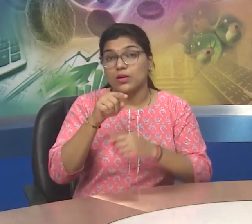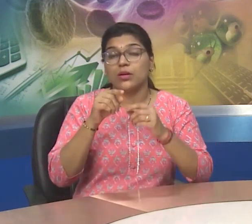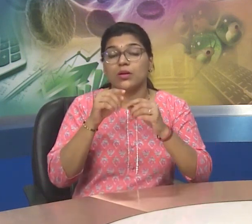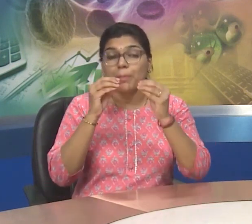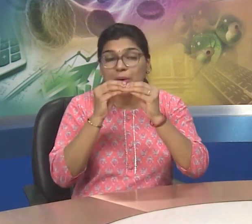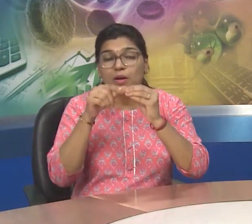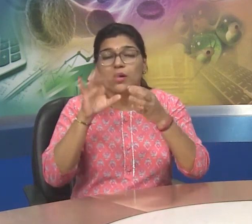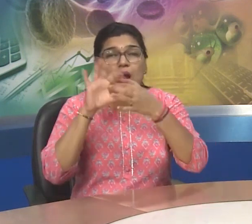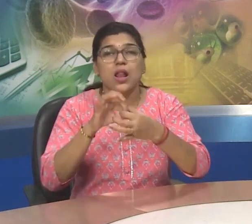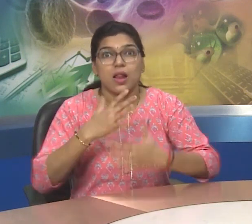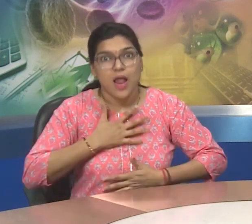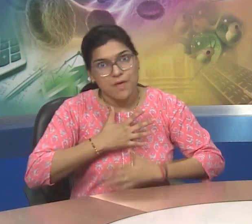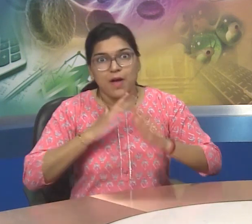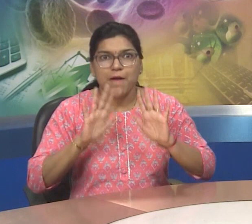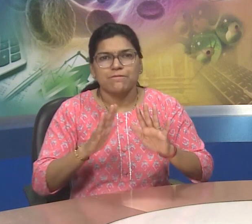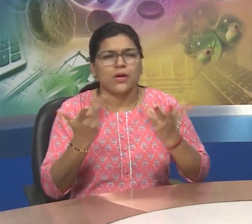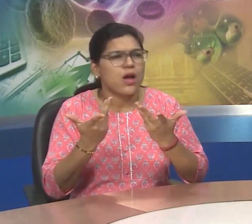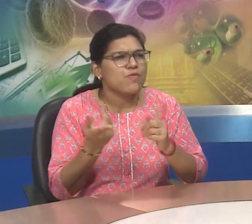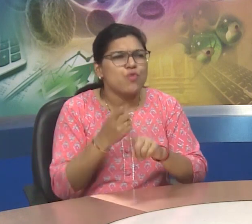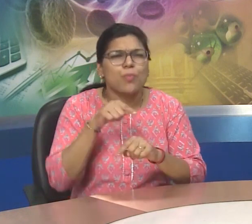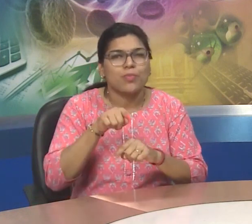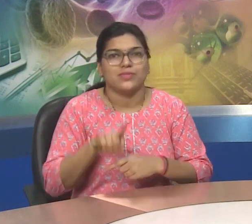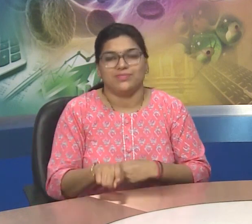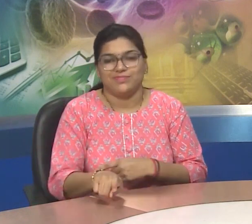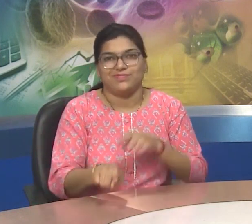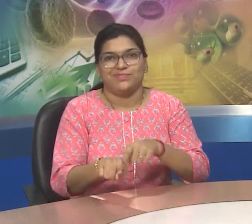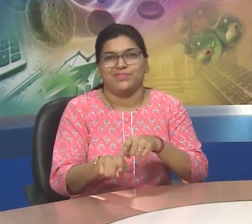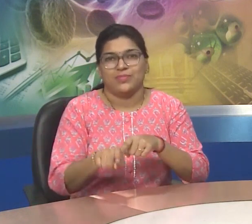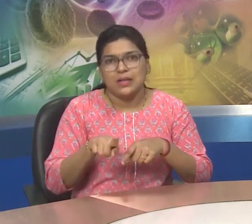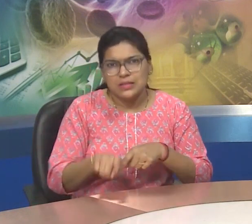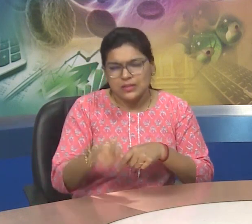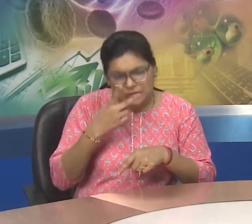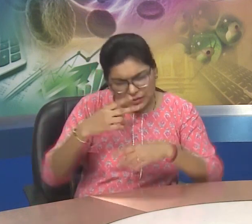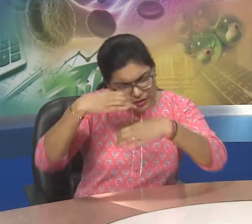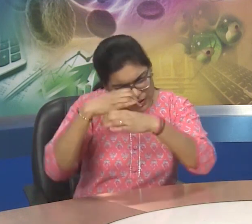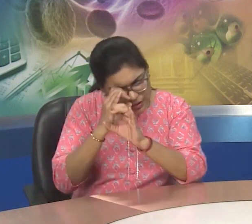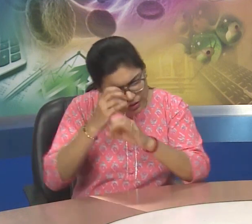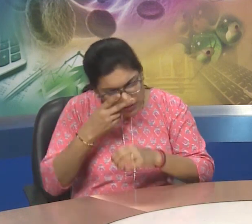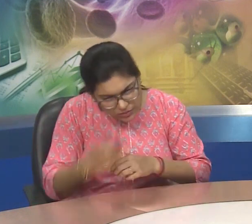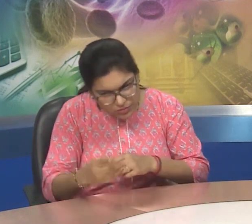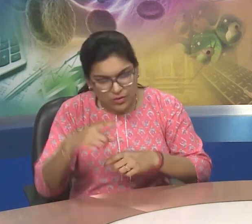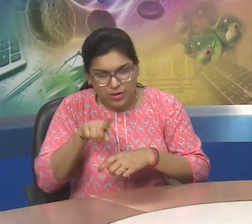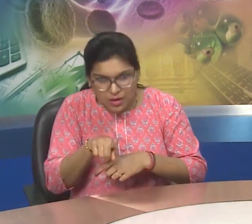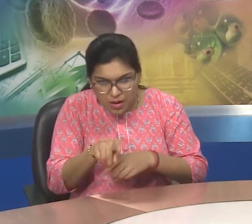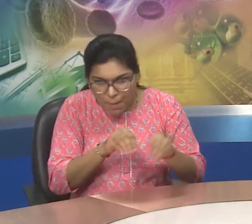Answer, biotech living organisms of all kind including